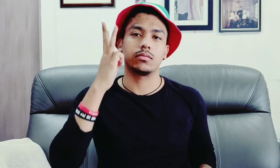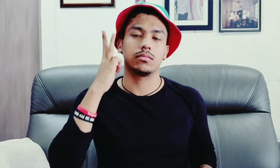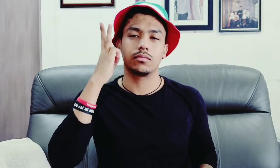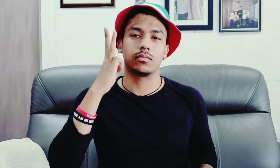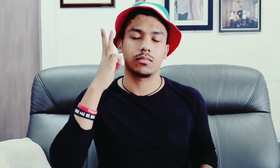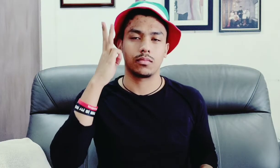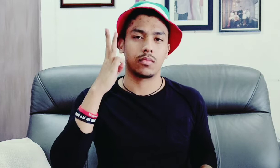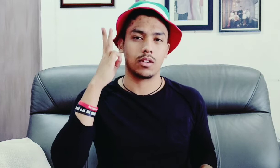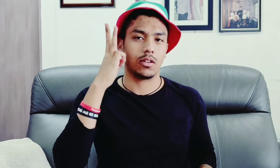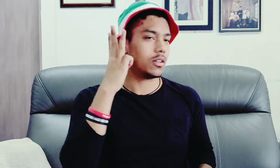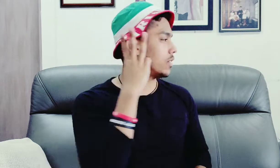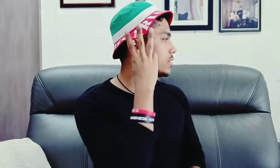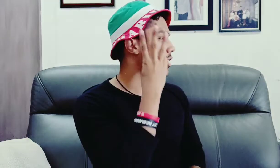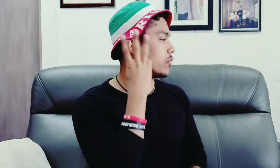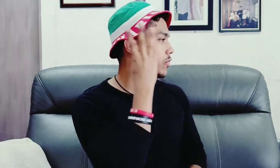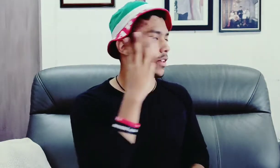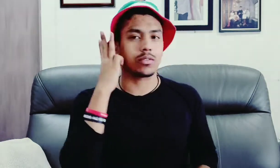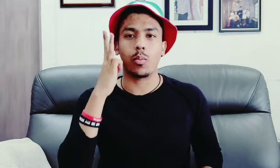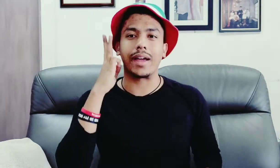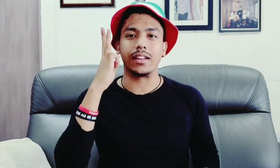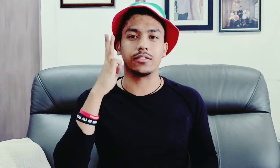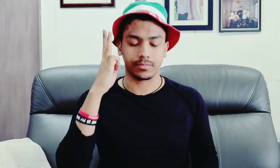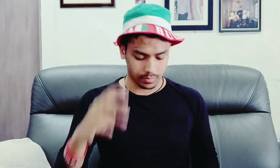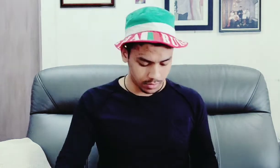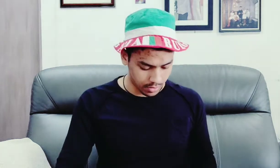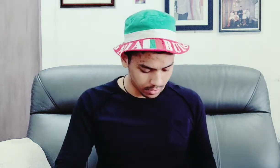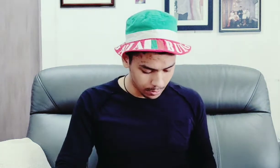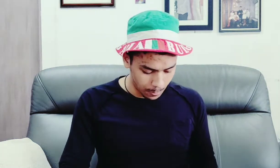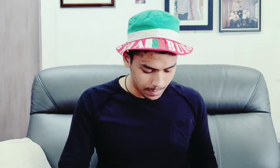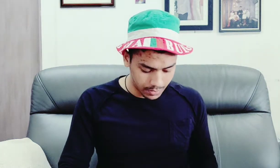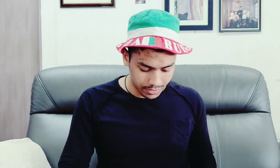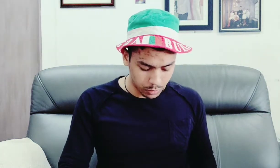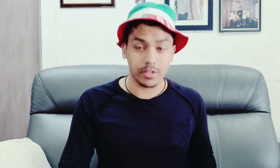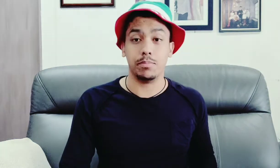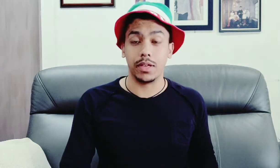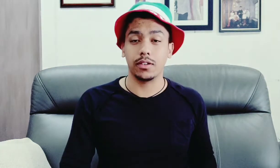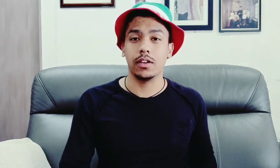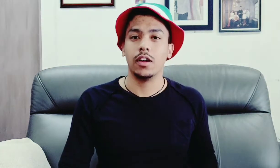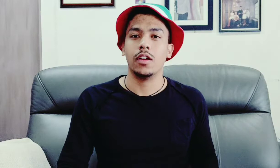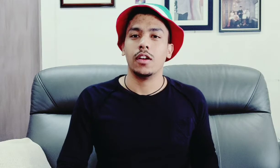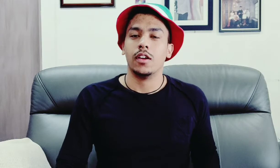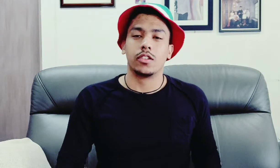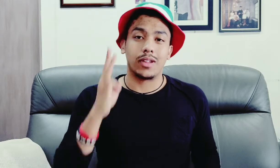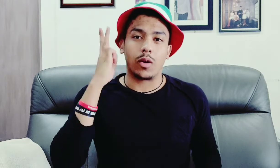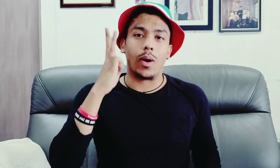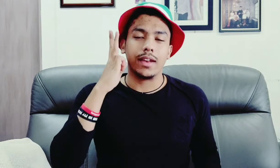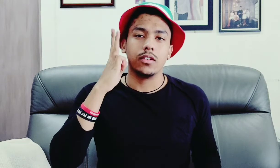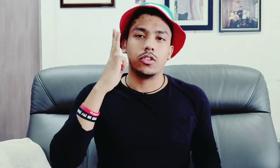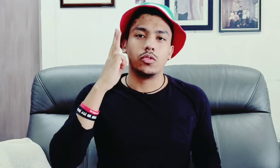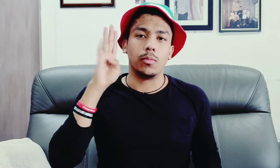the side of your face wine okay the next word is beer so like wine just do